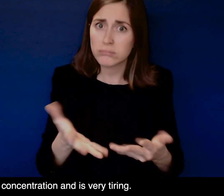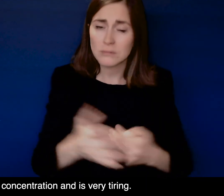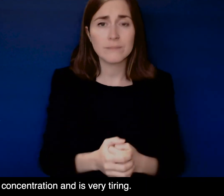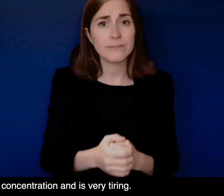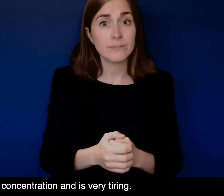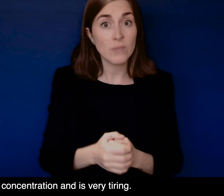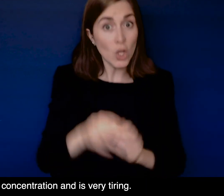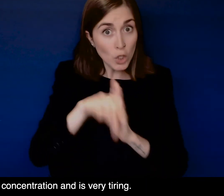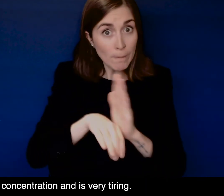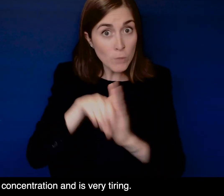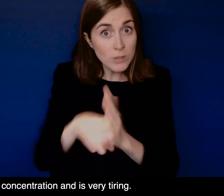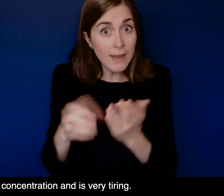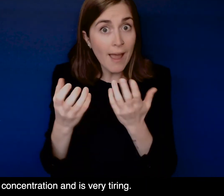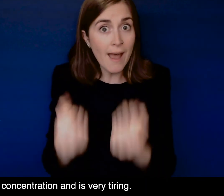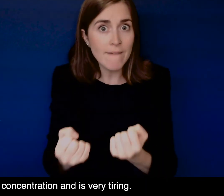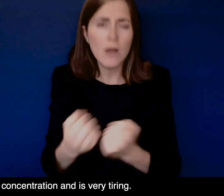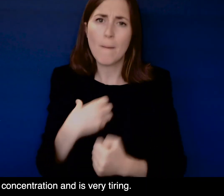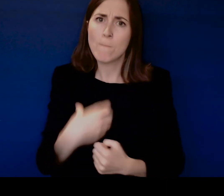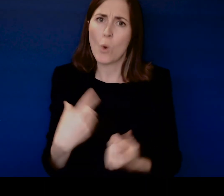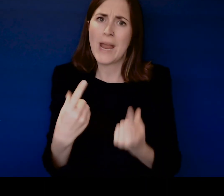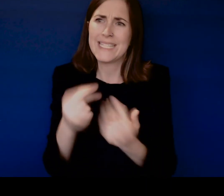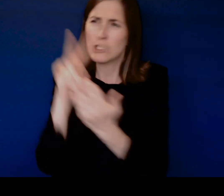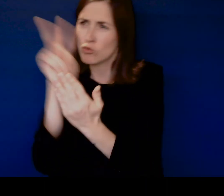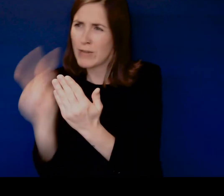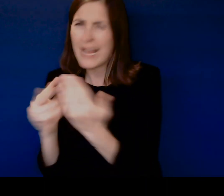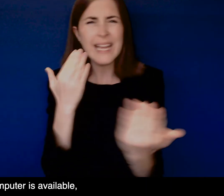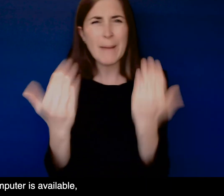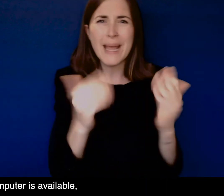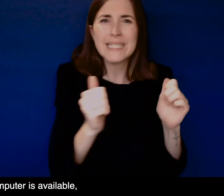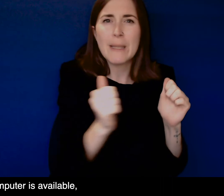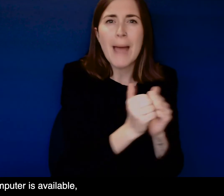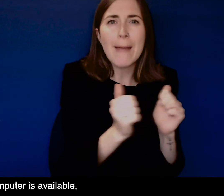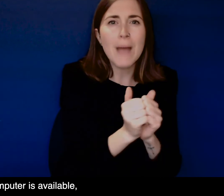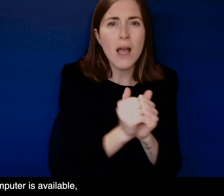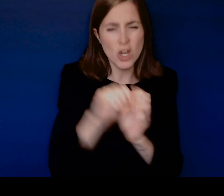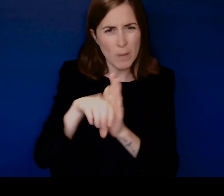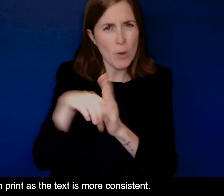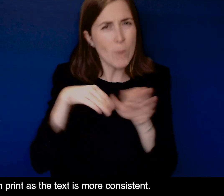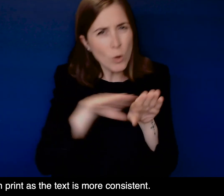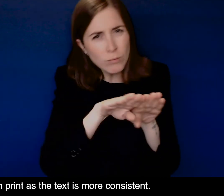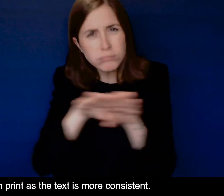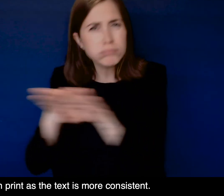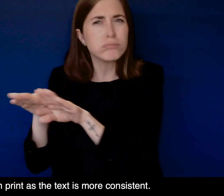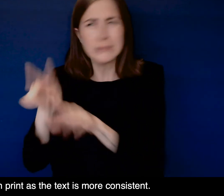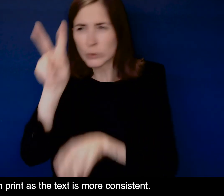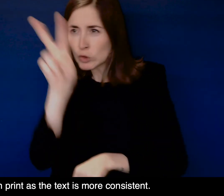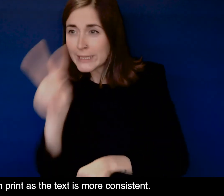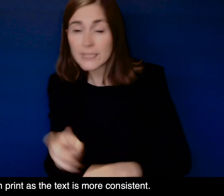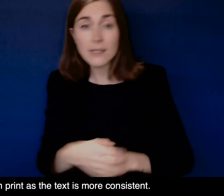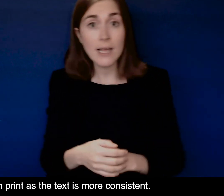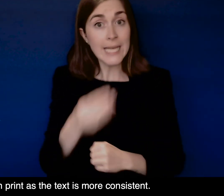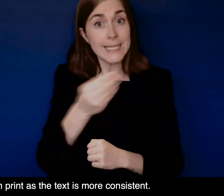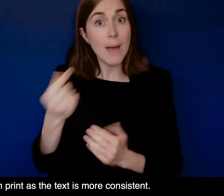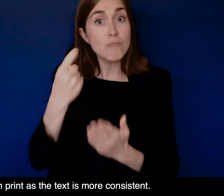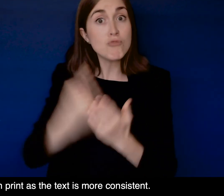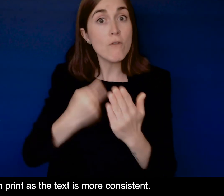this involves a lot of concentration and is very tiring If a computer is available, this is easier to read than print